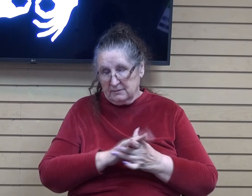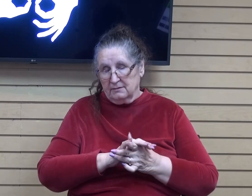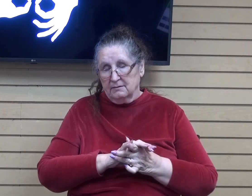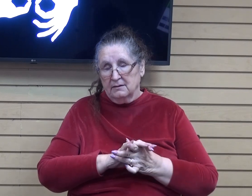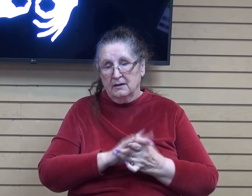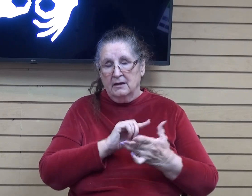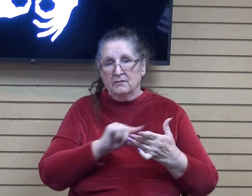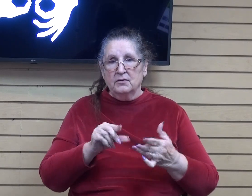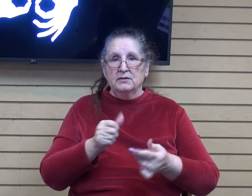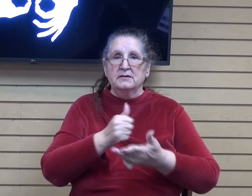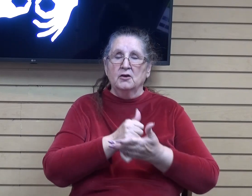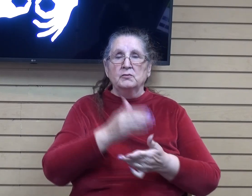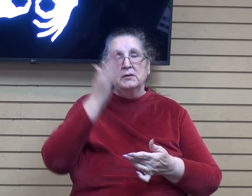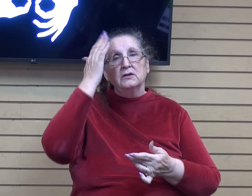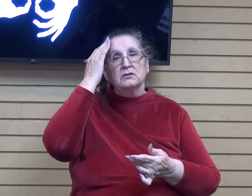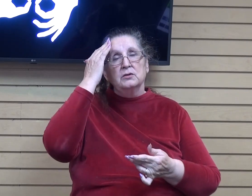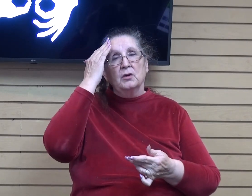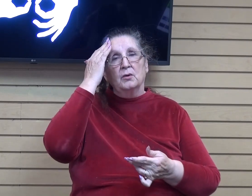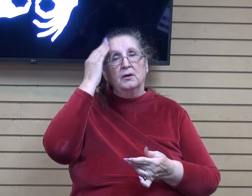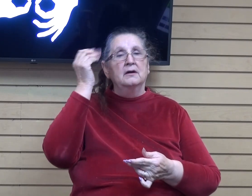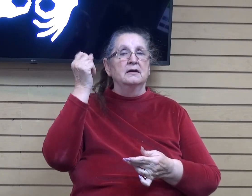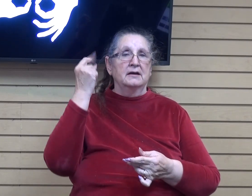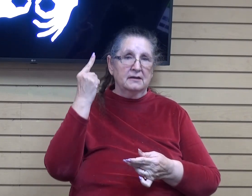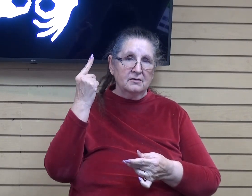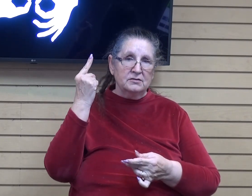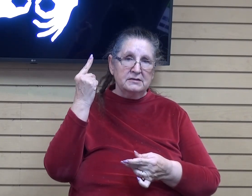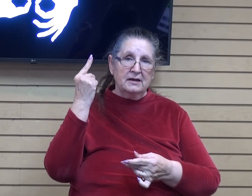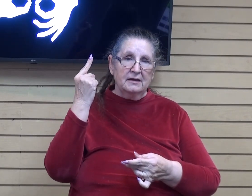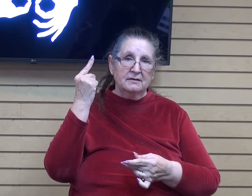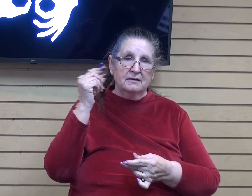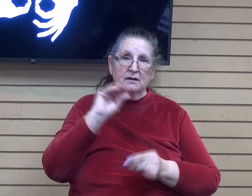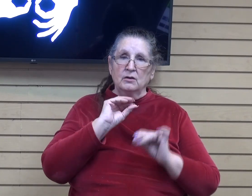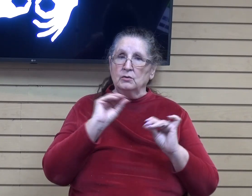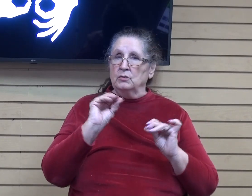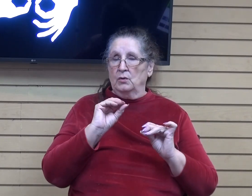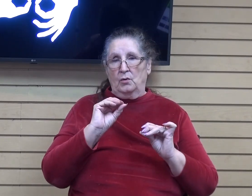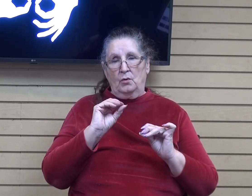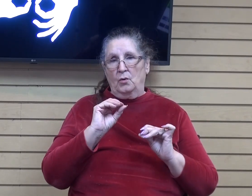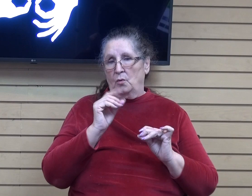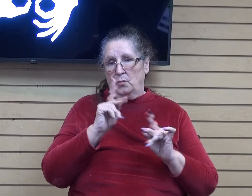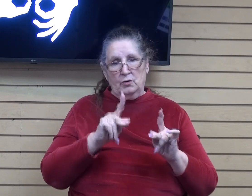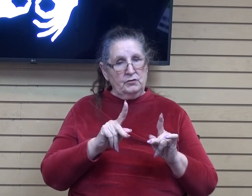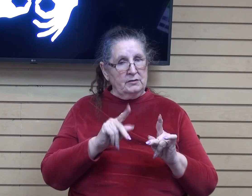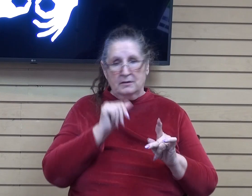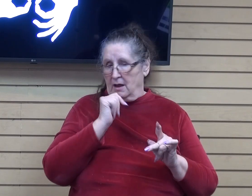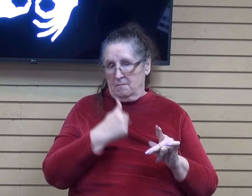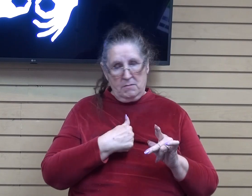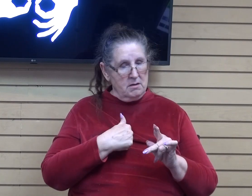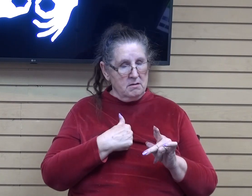helps me to know and understand that no one not even me knows